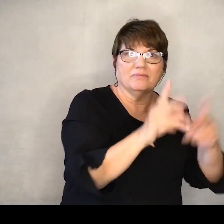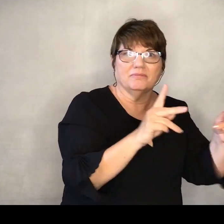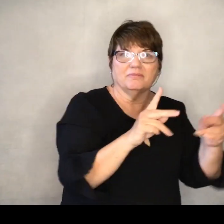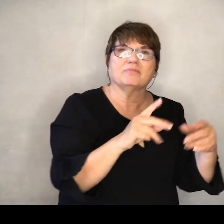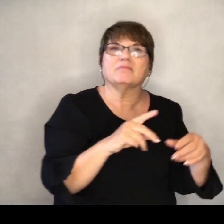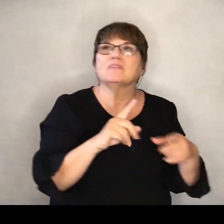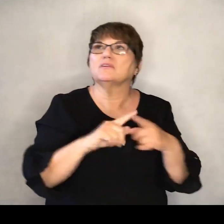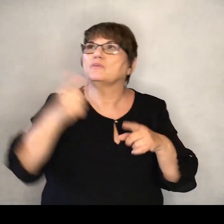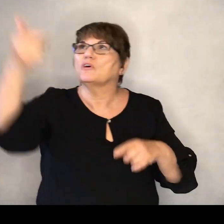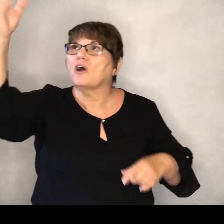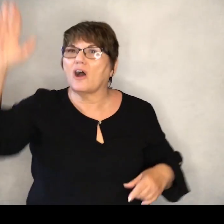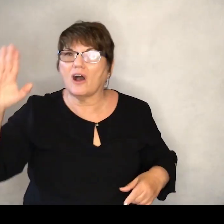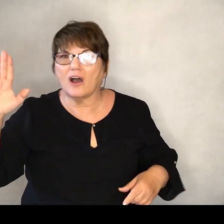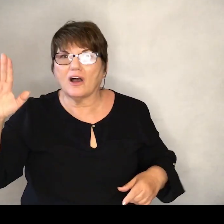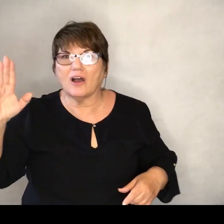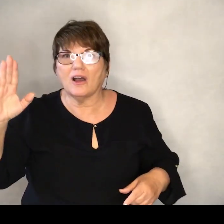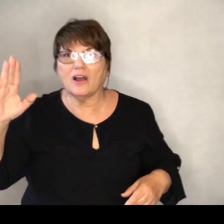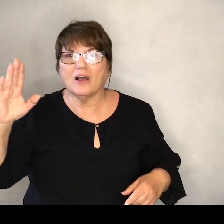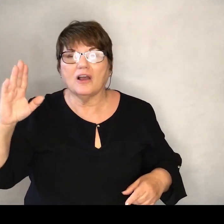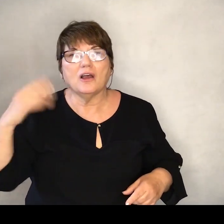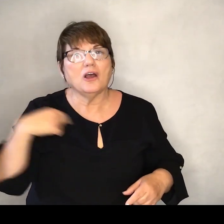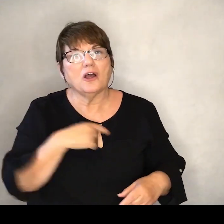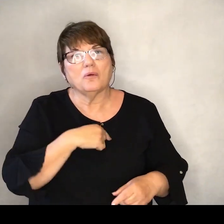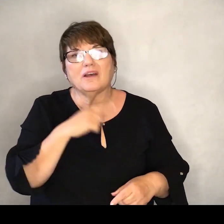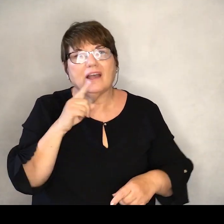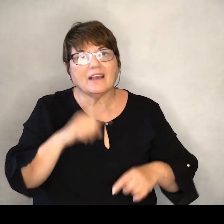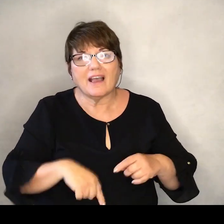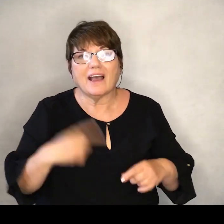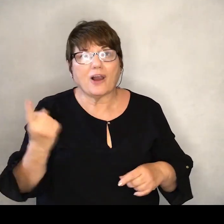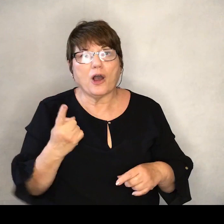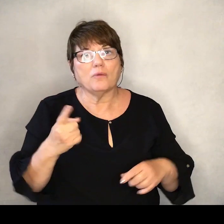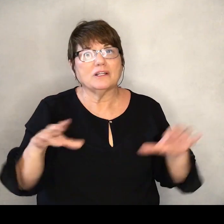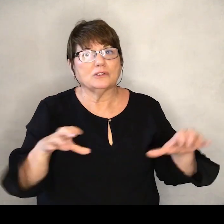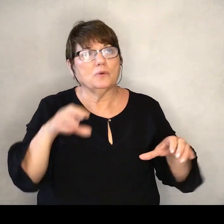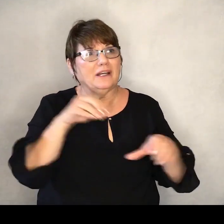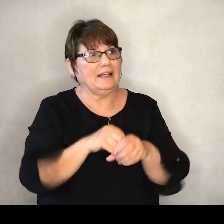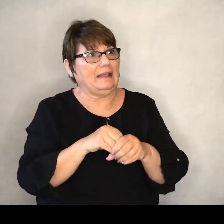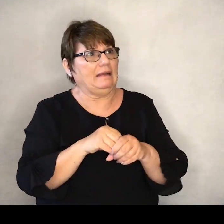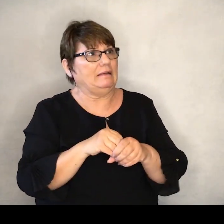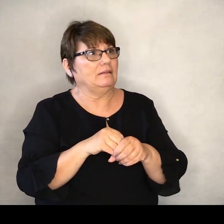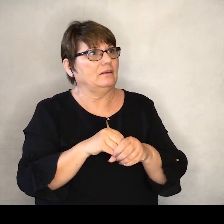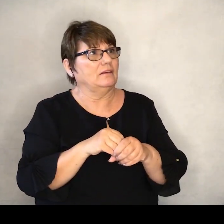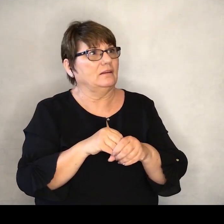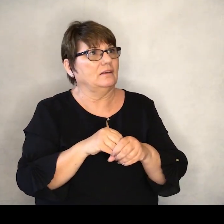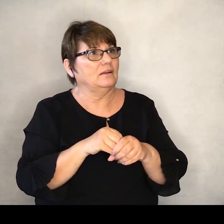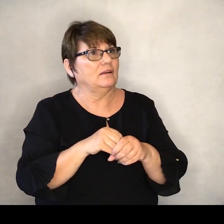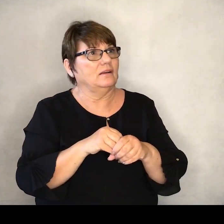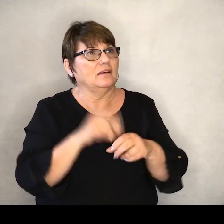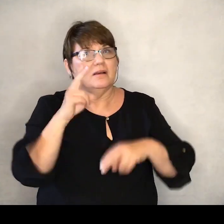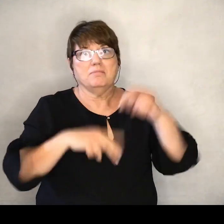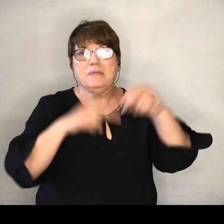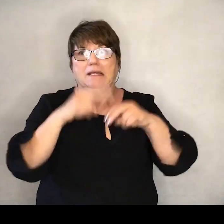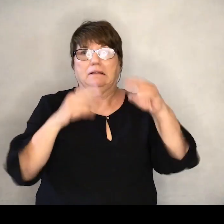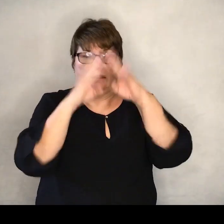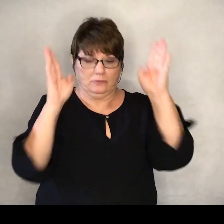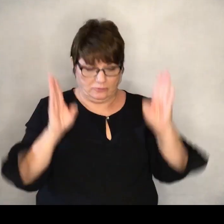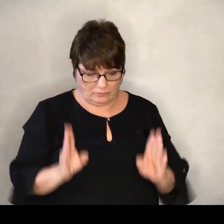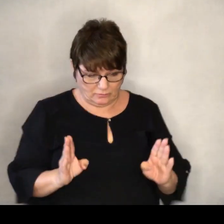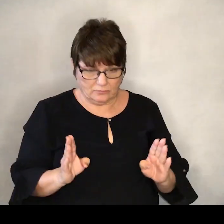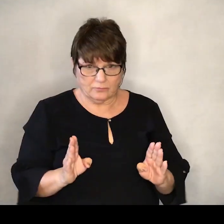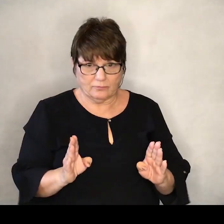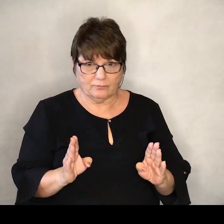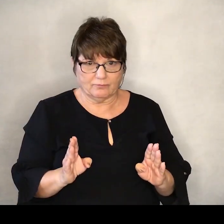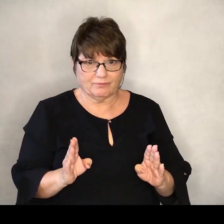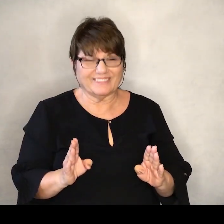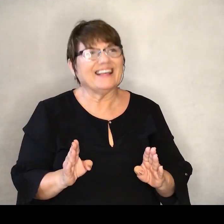We can't do that entirely in these walls. I forgot